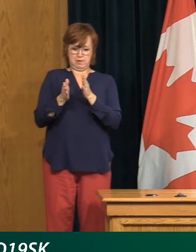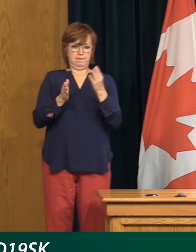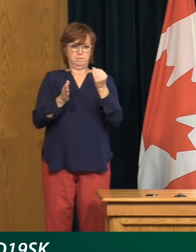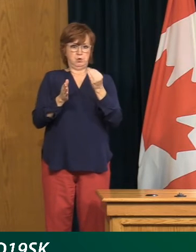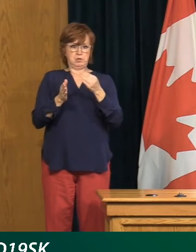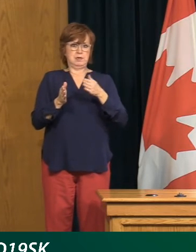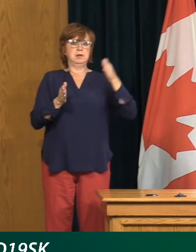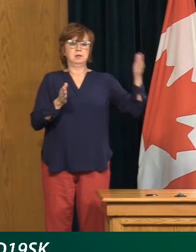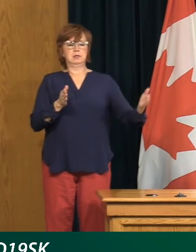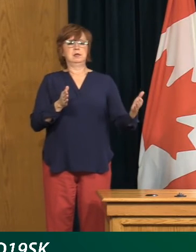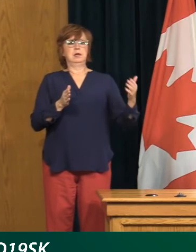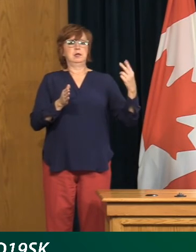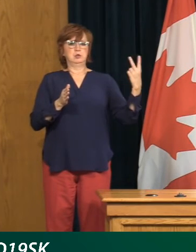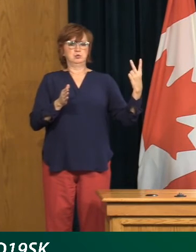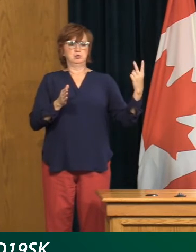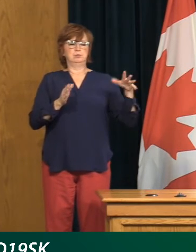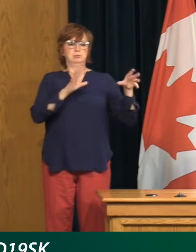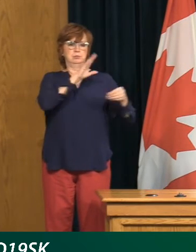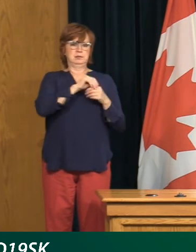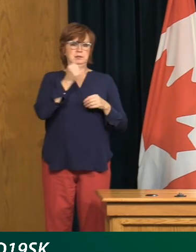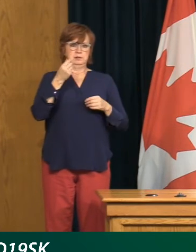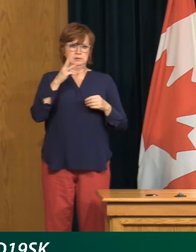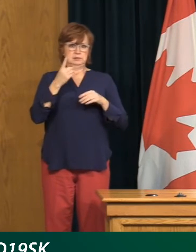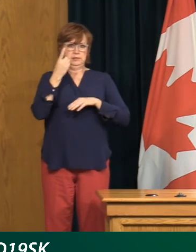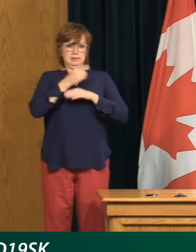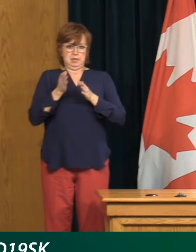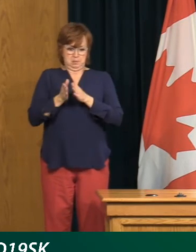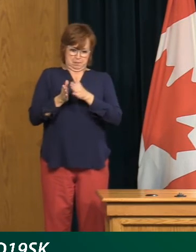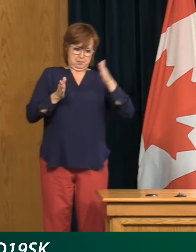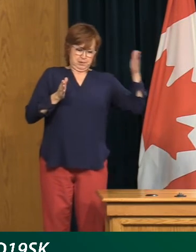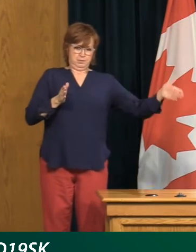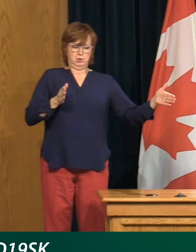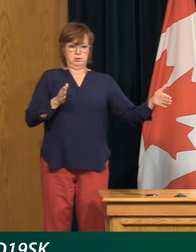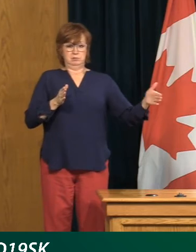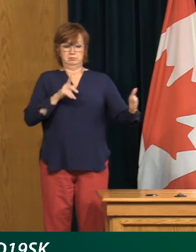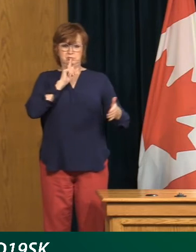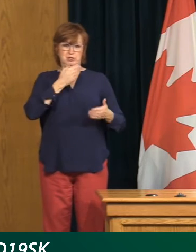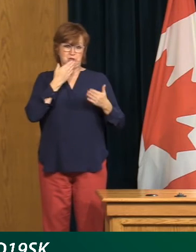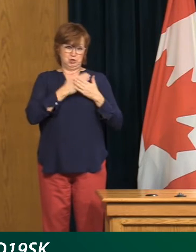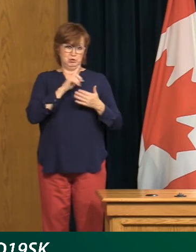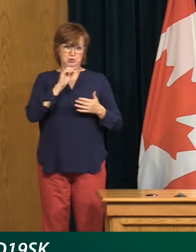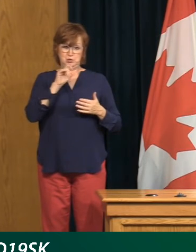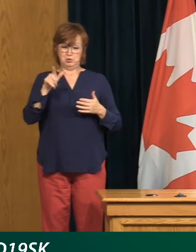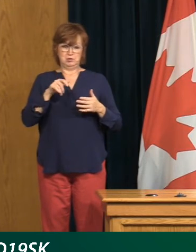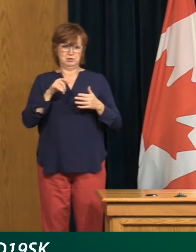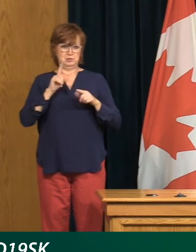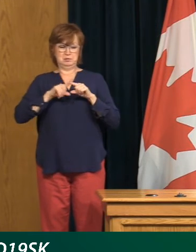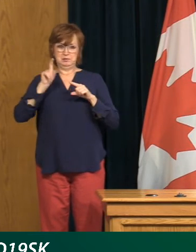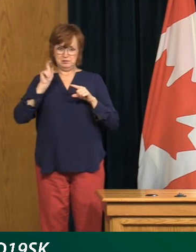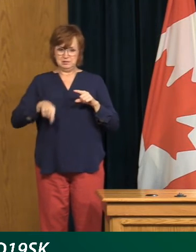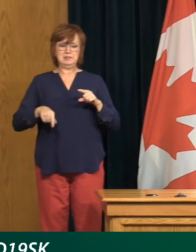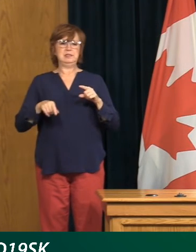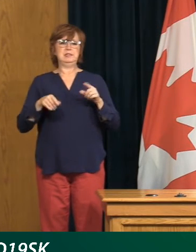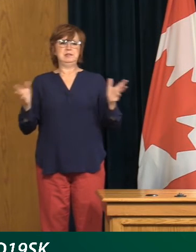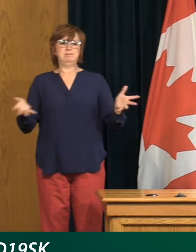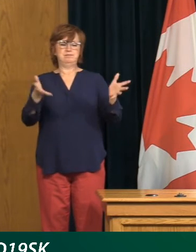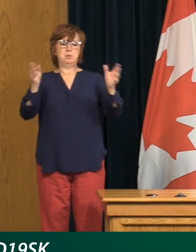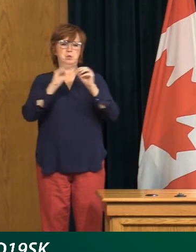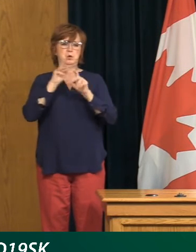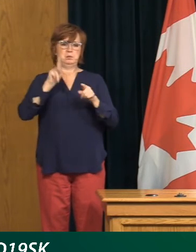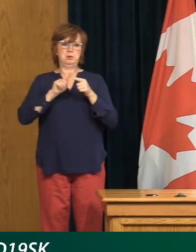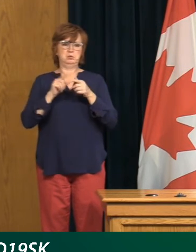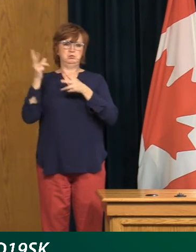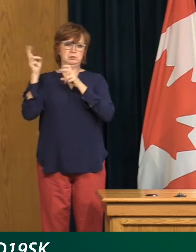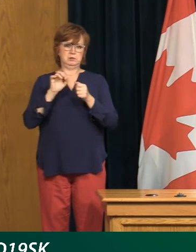in your vicinity will be notified whether you're in a bar or restaurant. So we have a powerful tool, but we aren't using it enough in Saskatchewan or elsewhere in